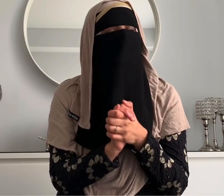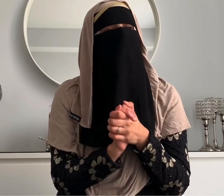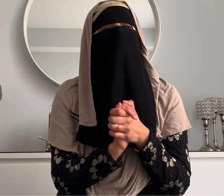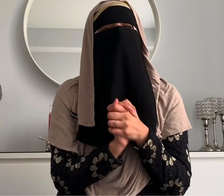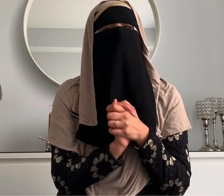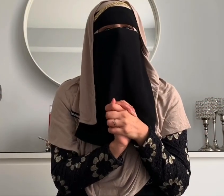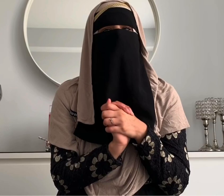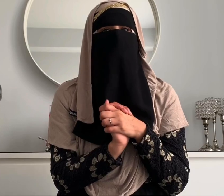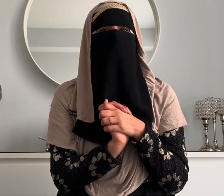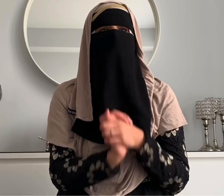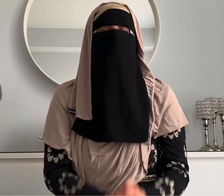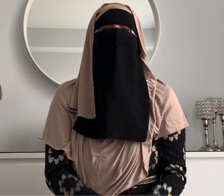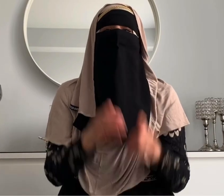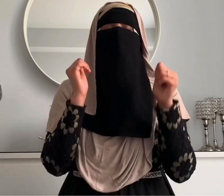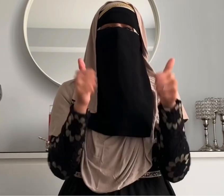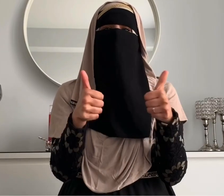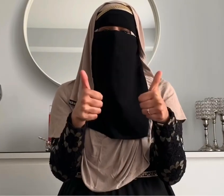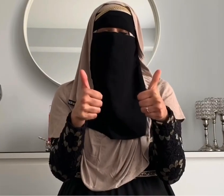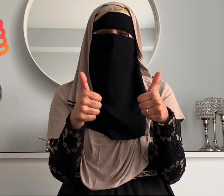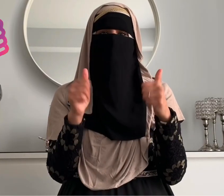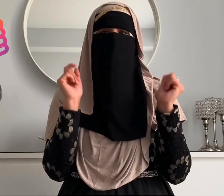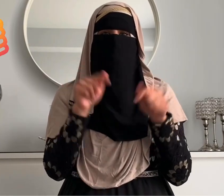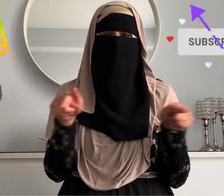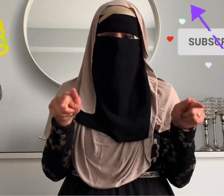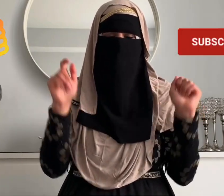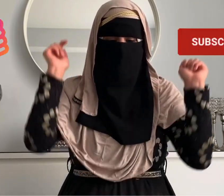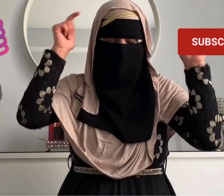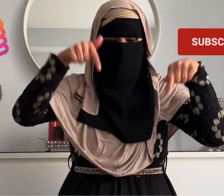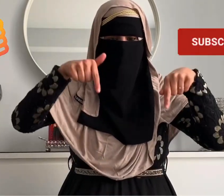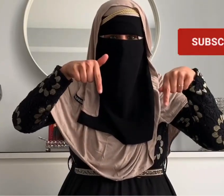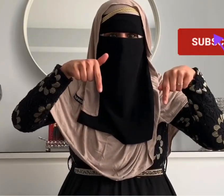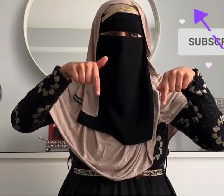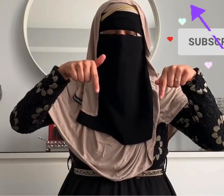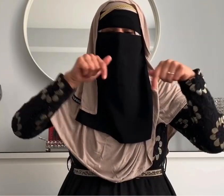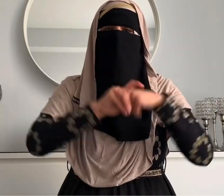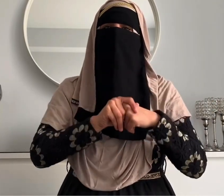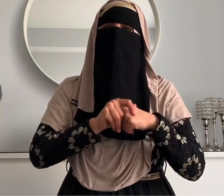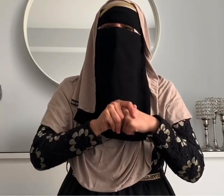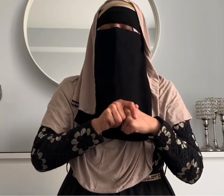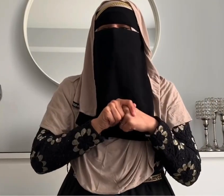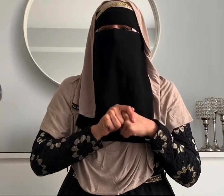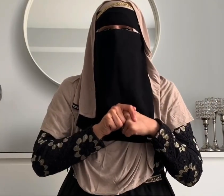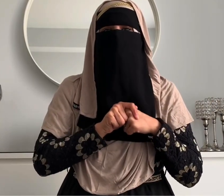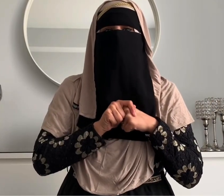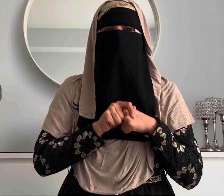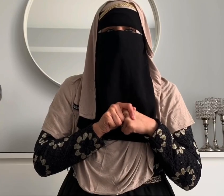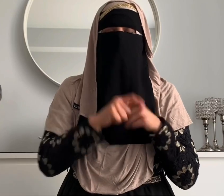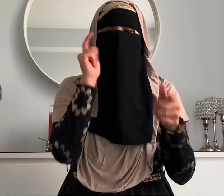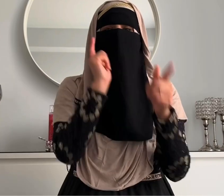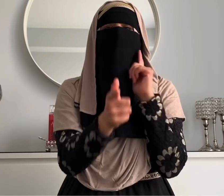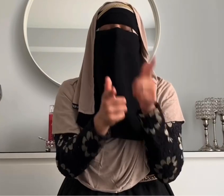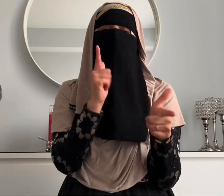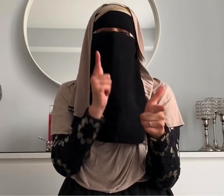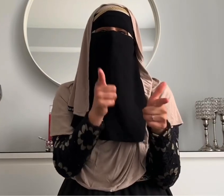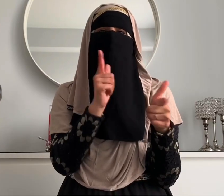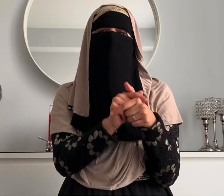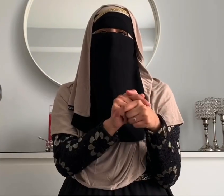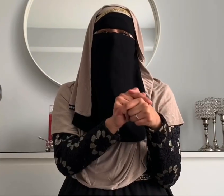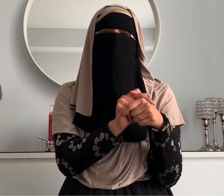as i enjoyed making it do not forget to like subscribe and comment below if you have any questions about the baby sign language and i will definitely get back to you